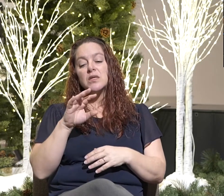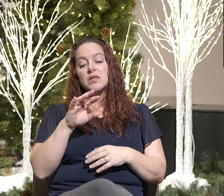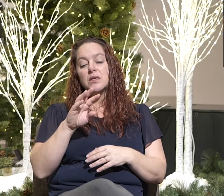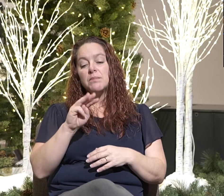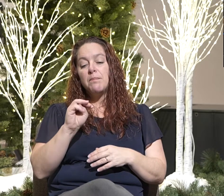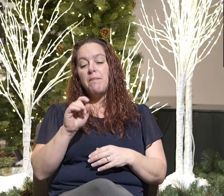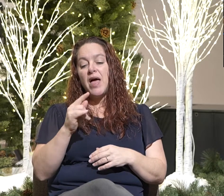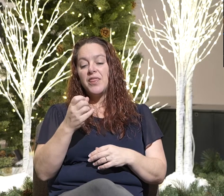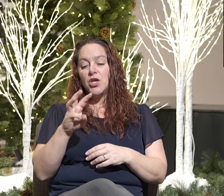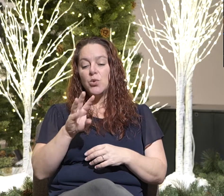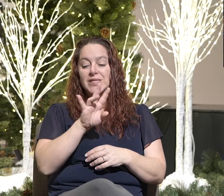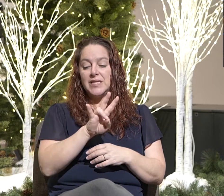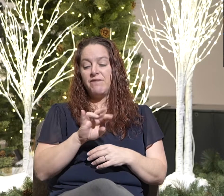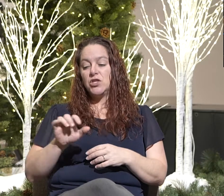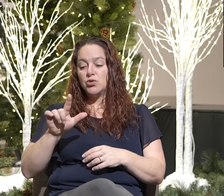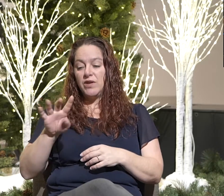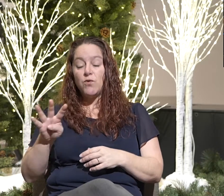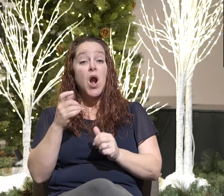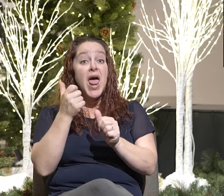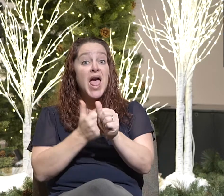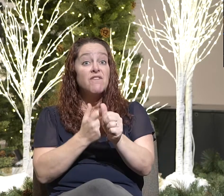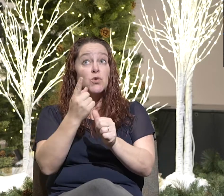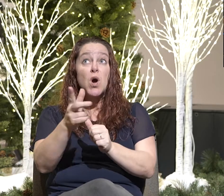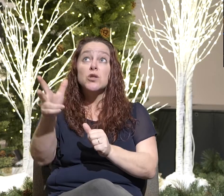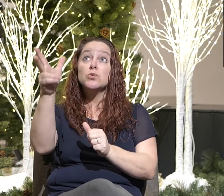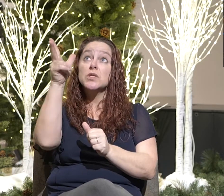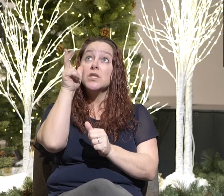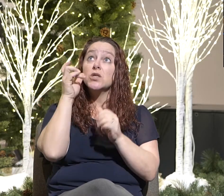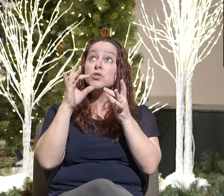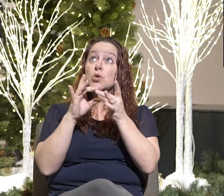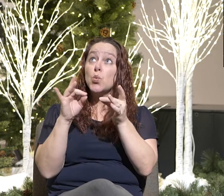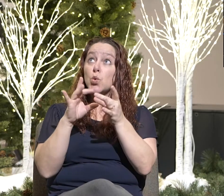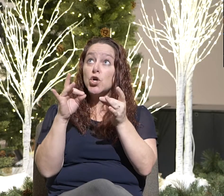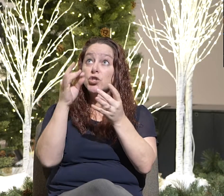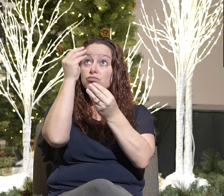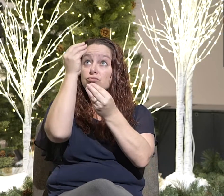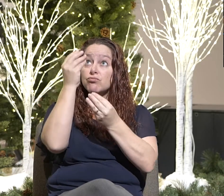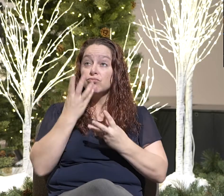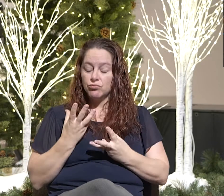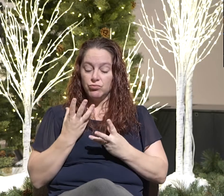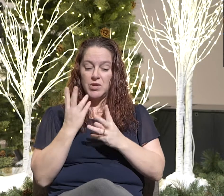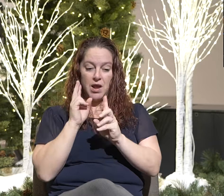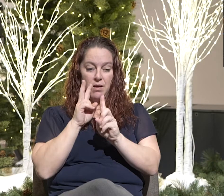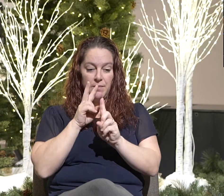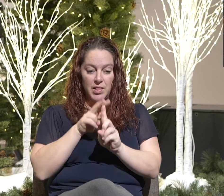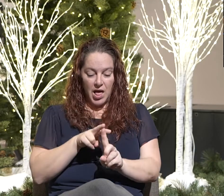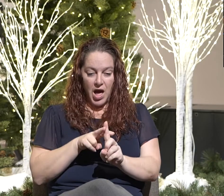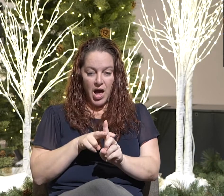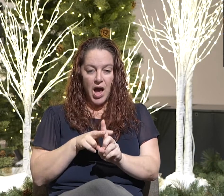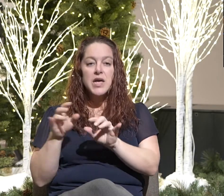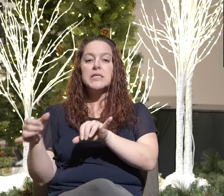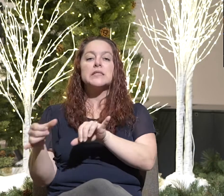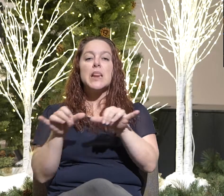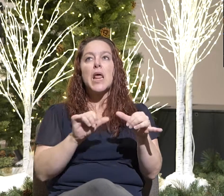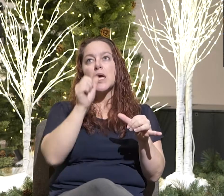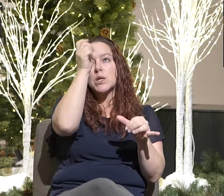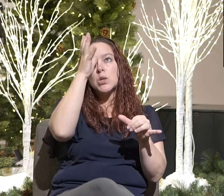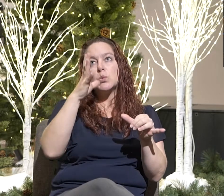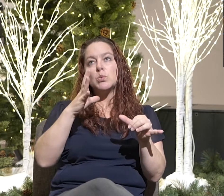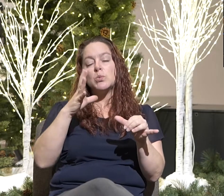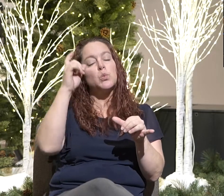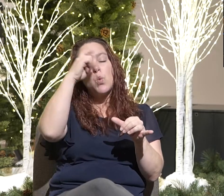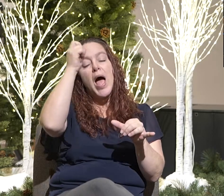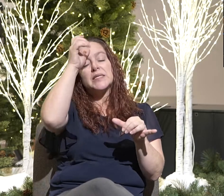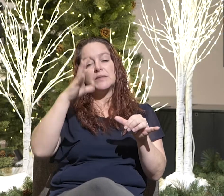24, therefore, everyone who hears these words of mine and puts them into practice is like a wise man who built his